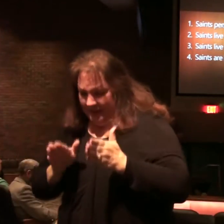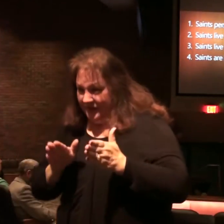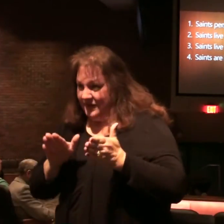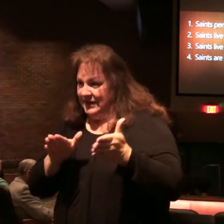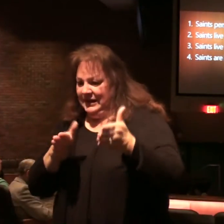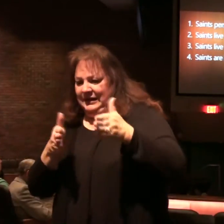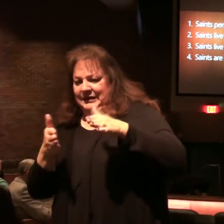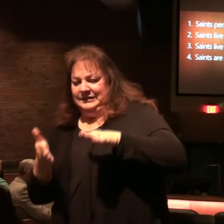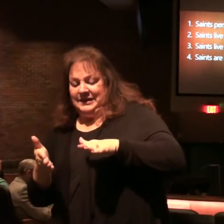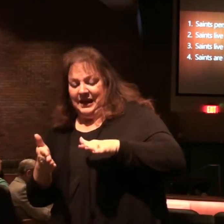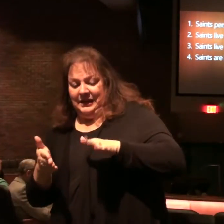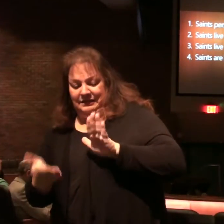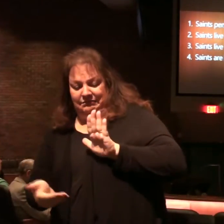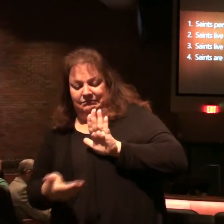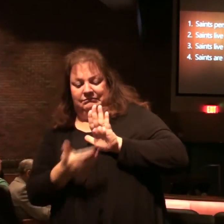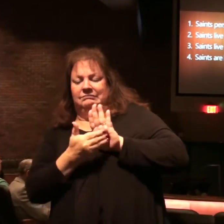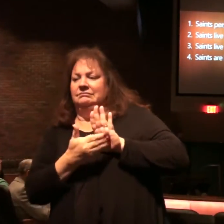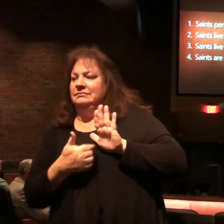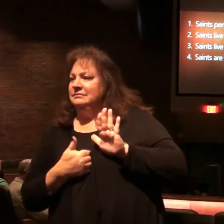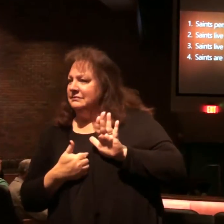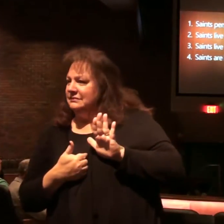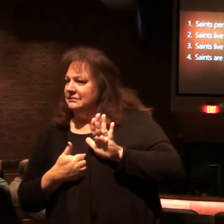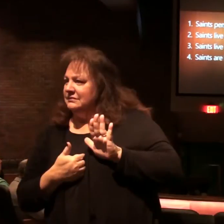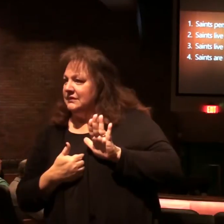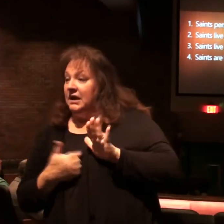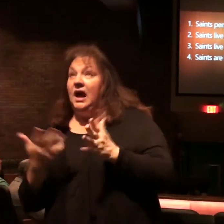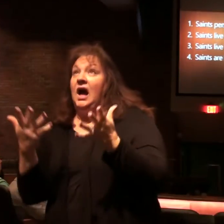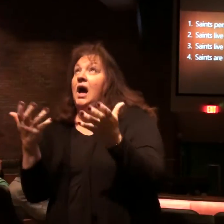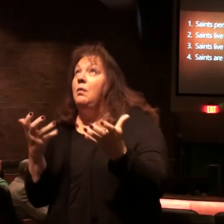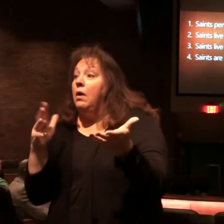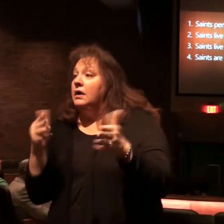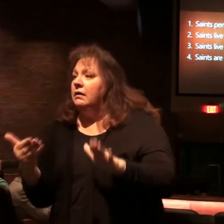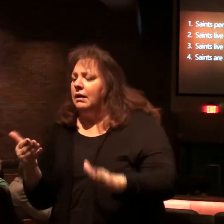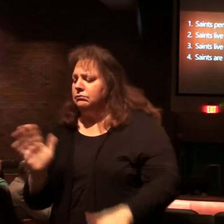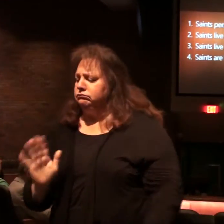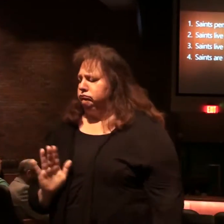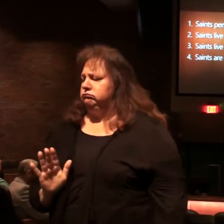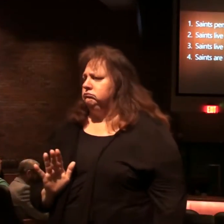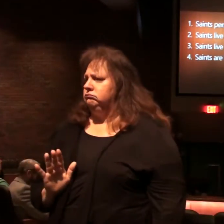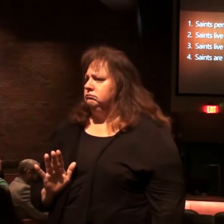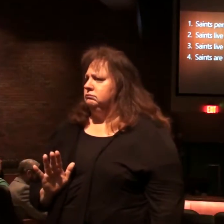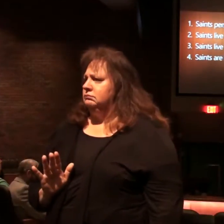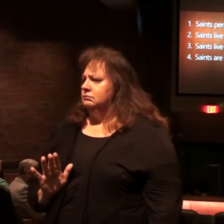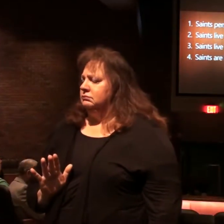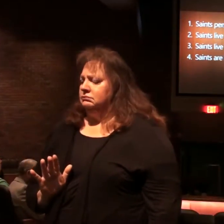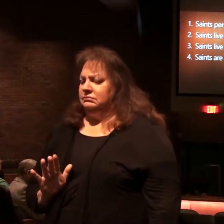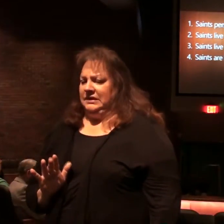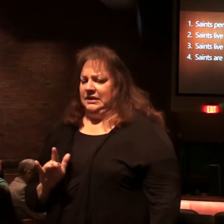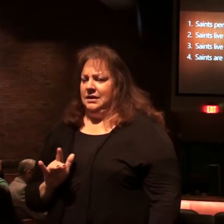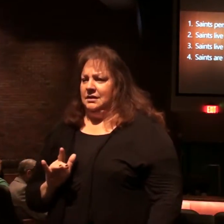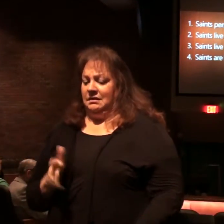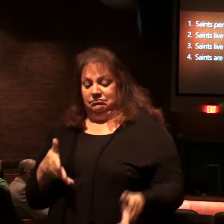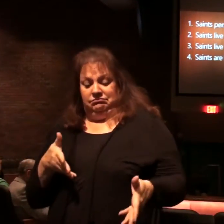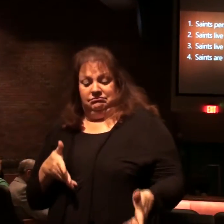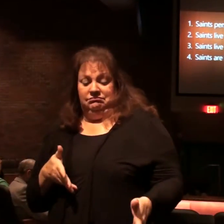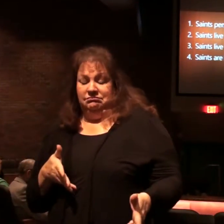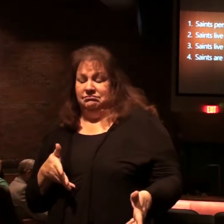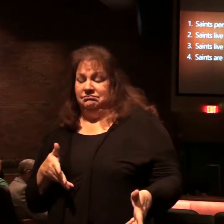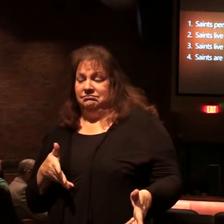death is an enemy in that we don't look forward to it. And it is a remnant